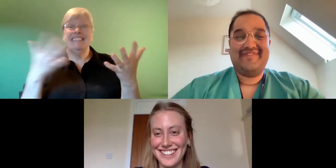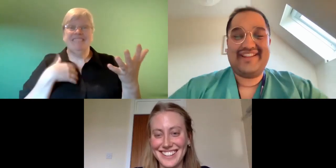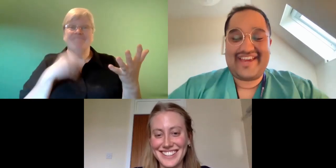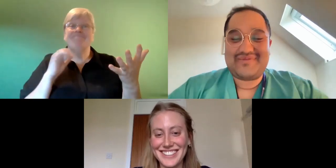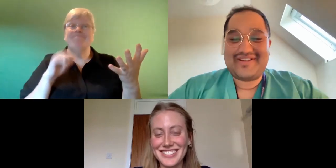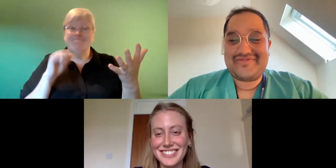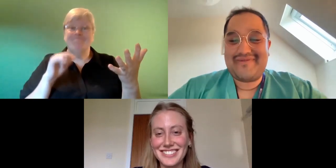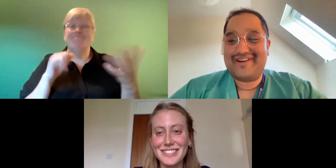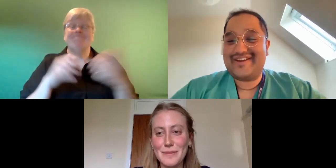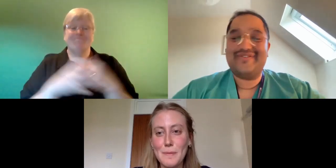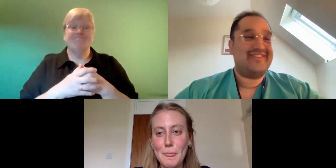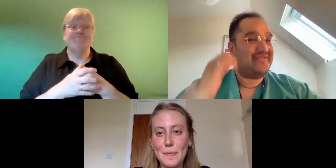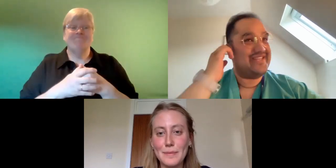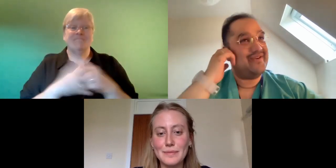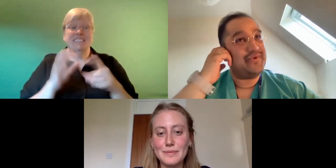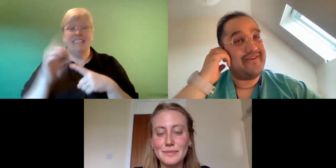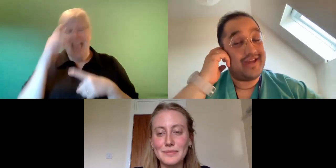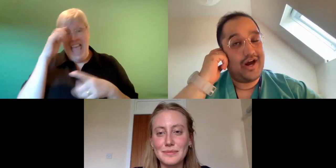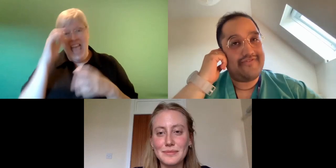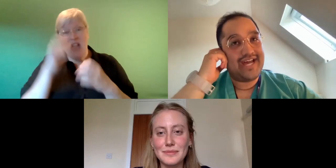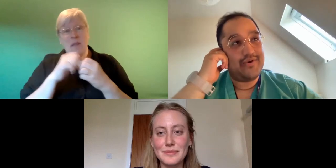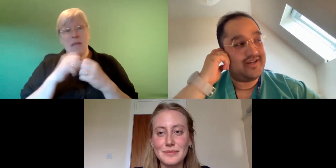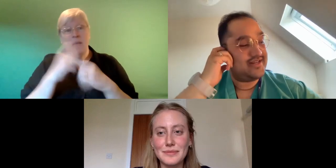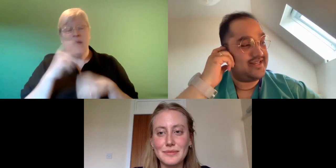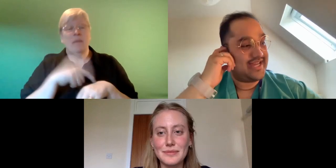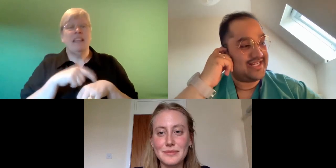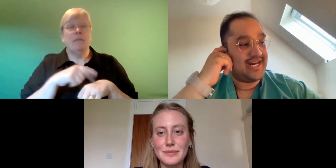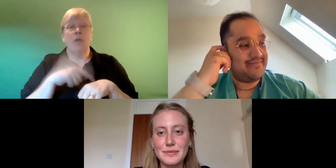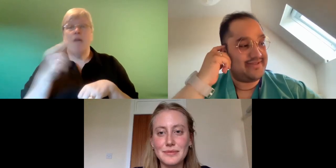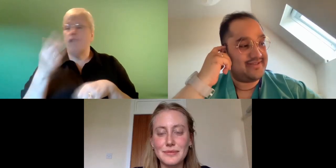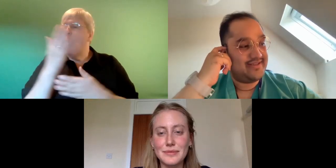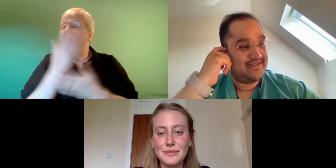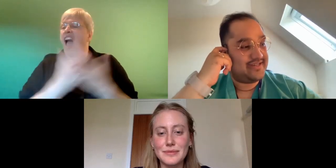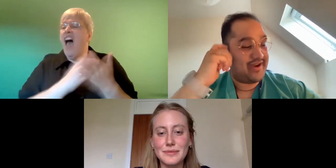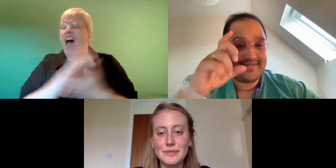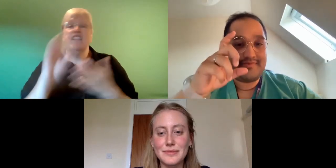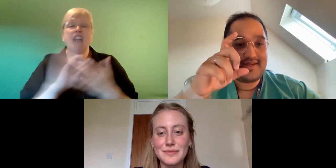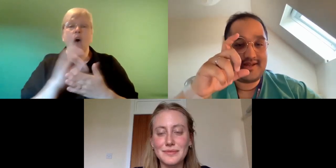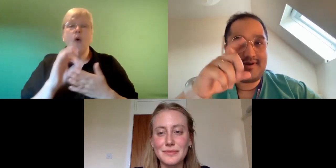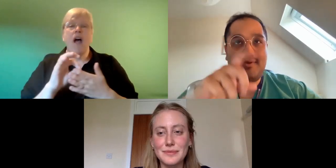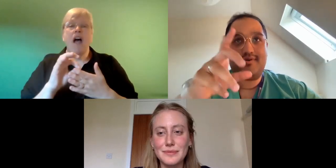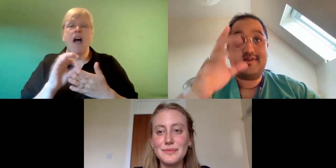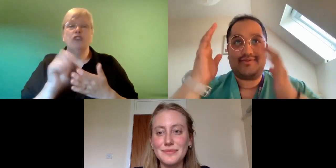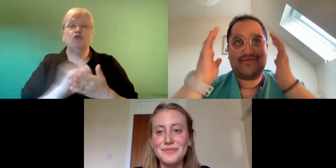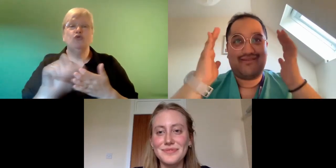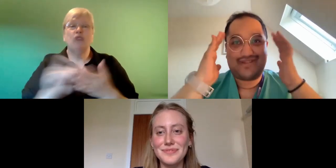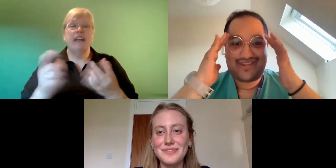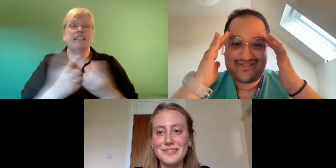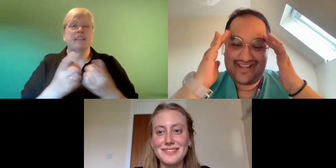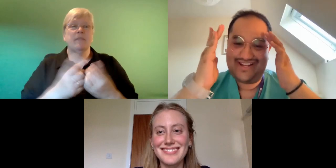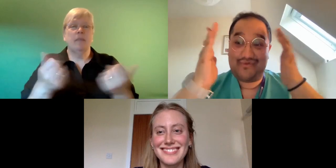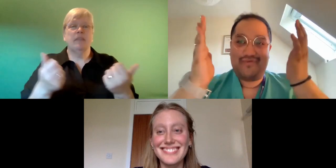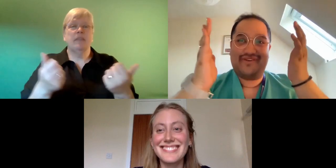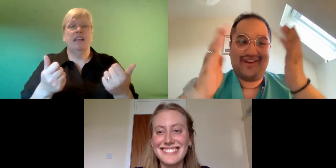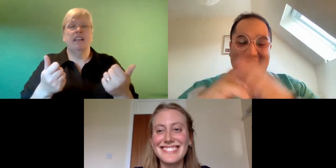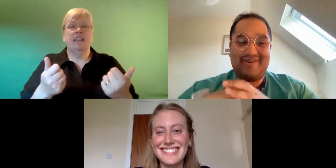and i especially remember like on on the times i would have like half an hour like times to write something and i'll be like oh well there's so much time to